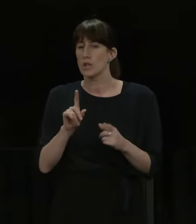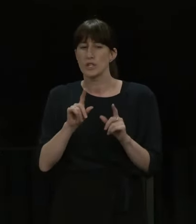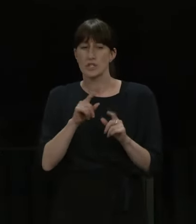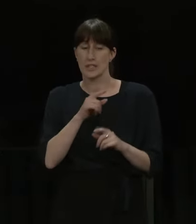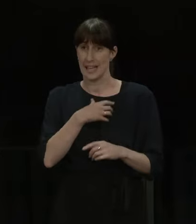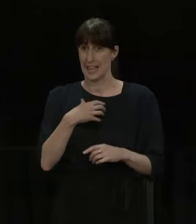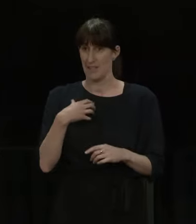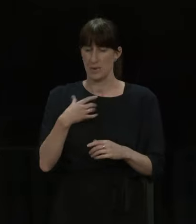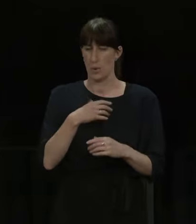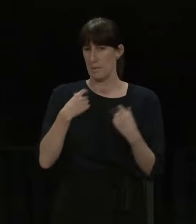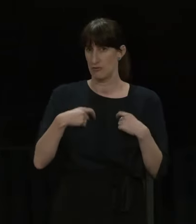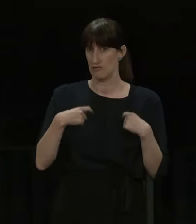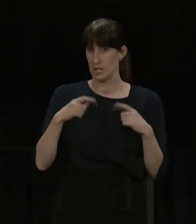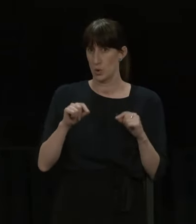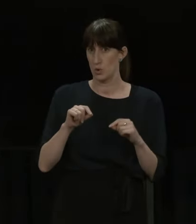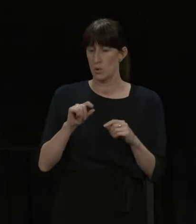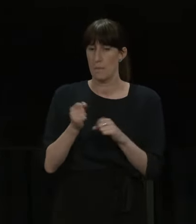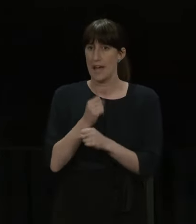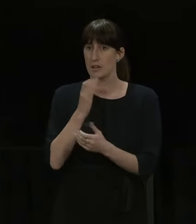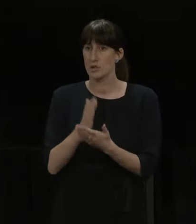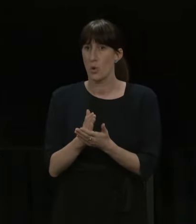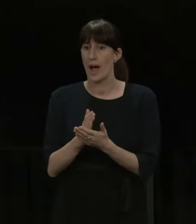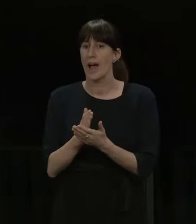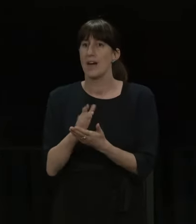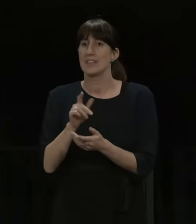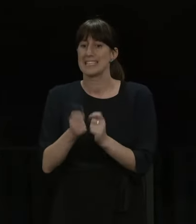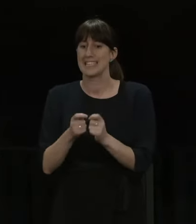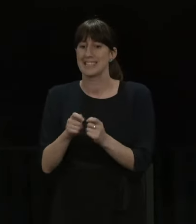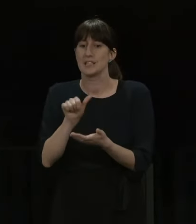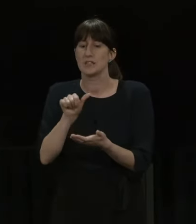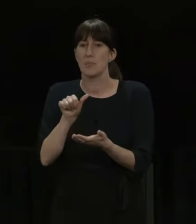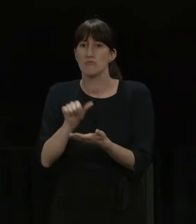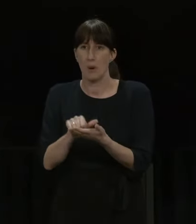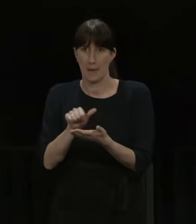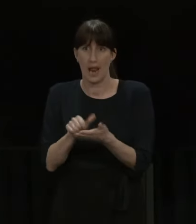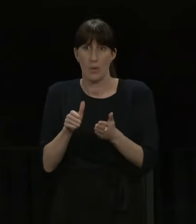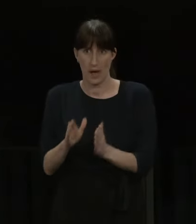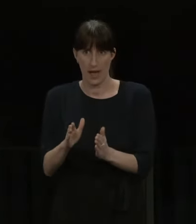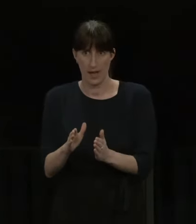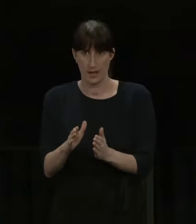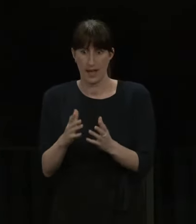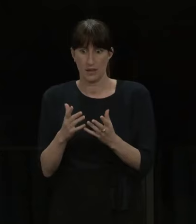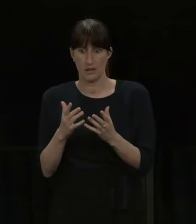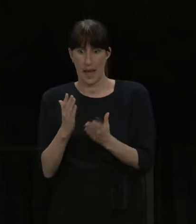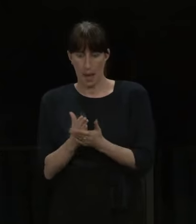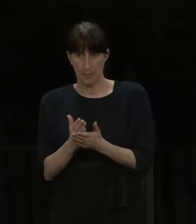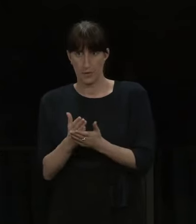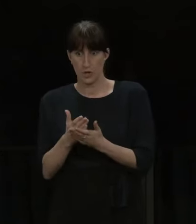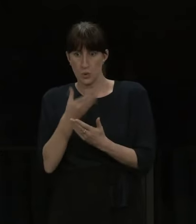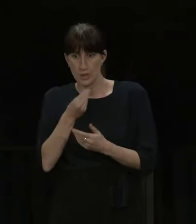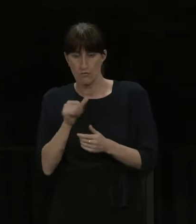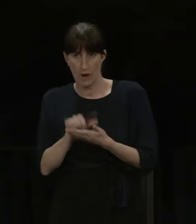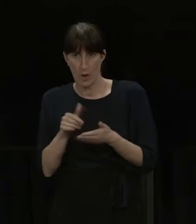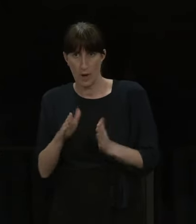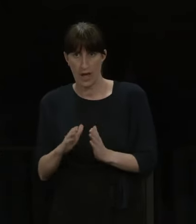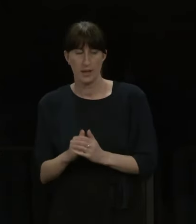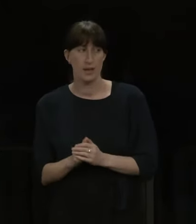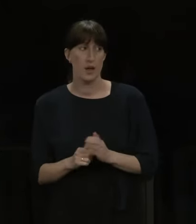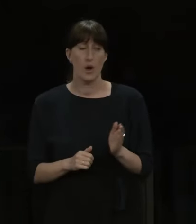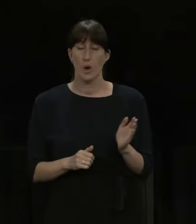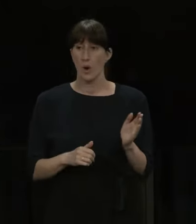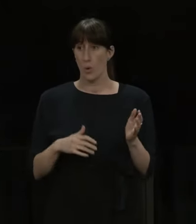Well, in the workplace, that was the purpose of the pilot, was to make sure that, first of all, that the employers